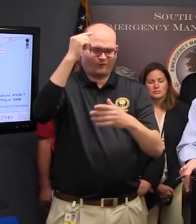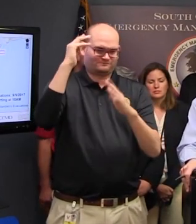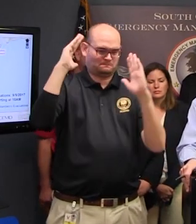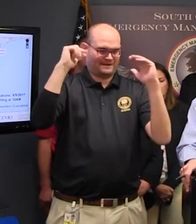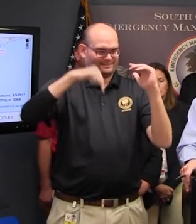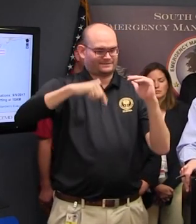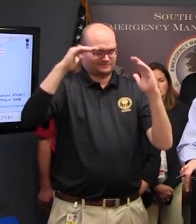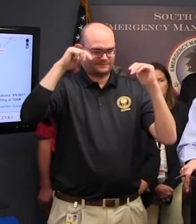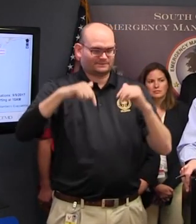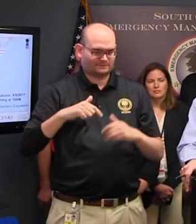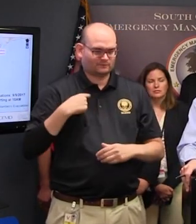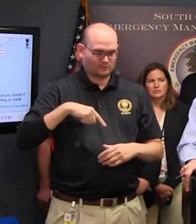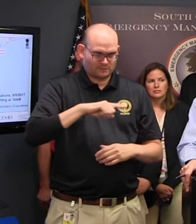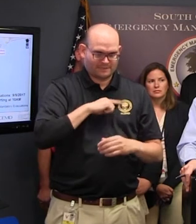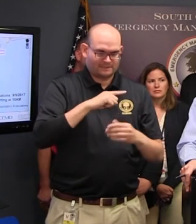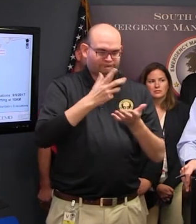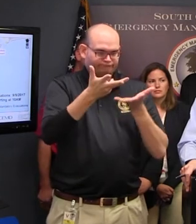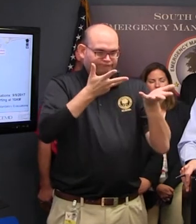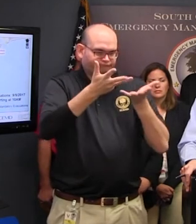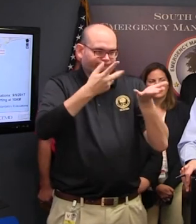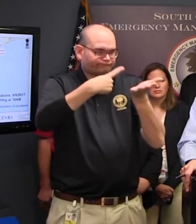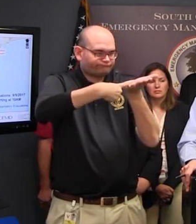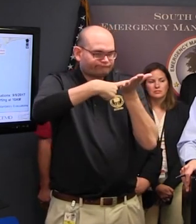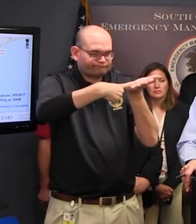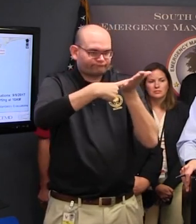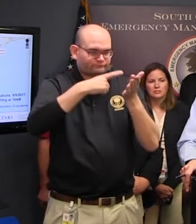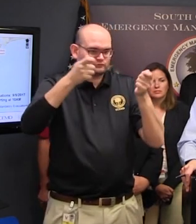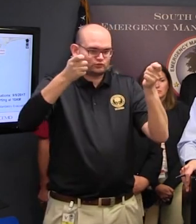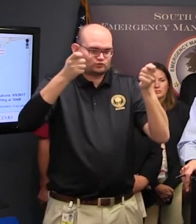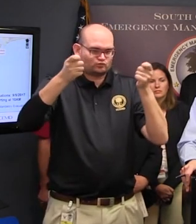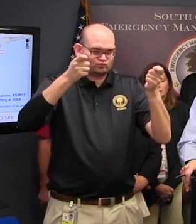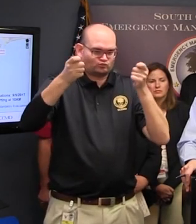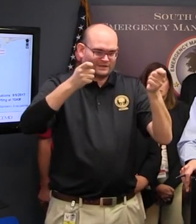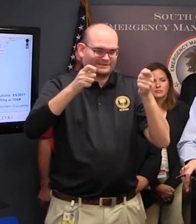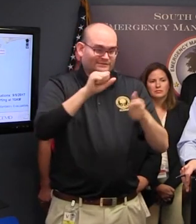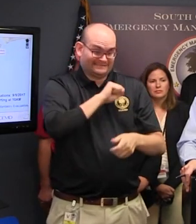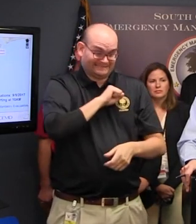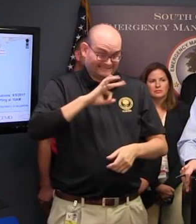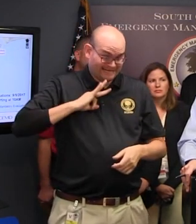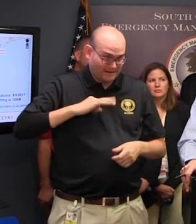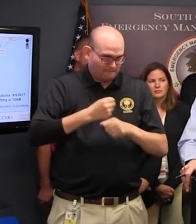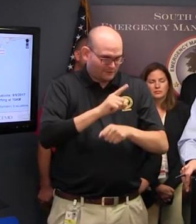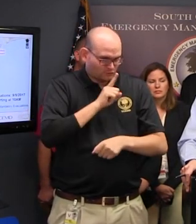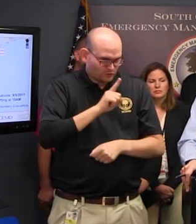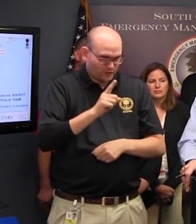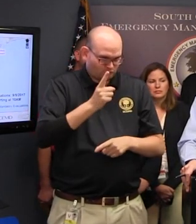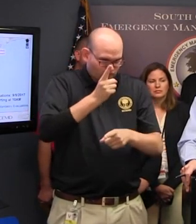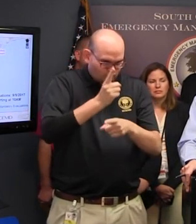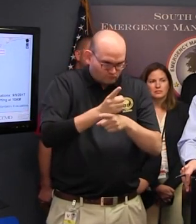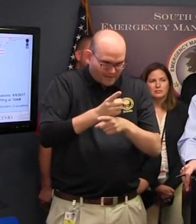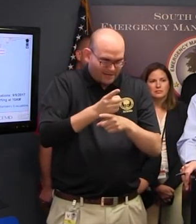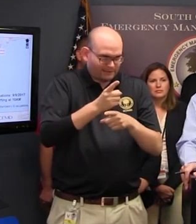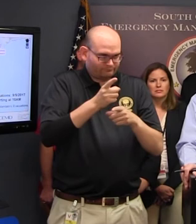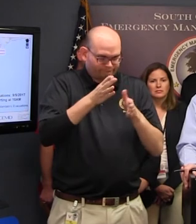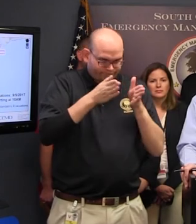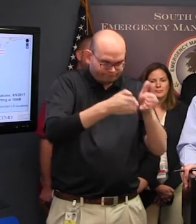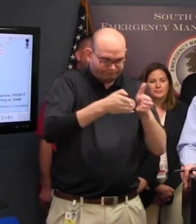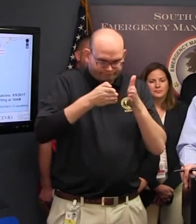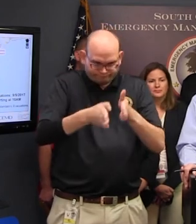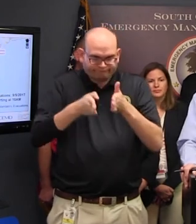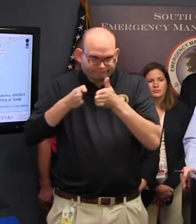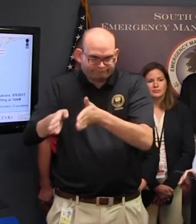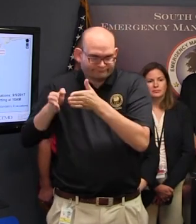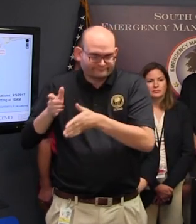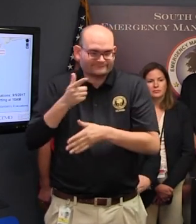regulatory staff About how to get to find the right routes to get the gas trucks to the stations that need them